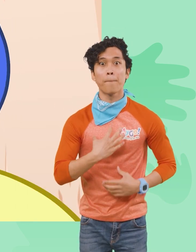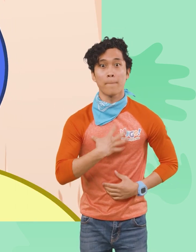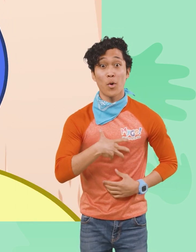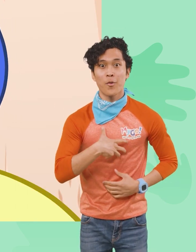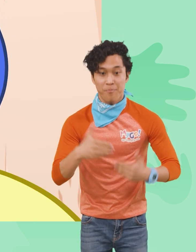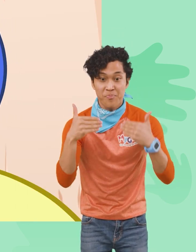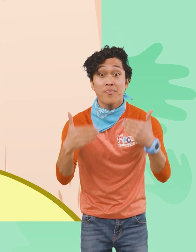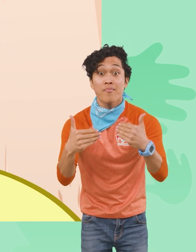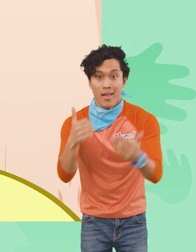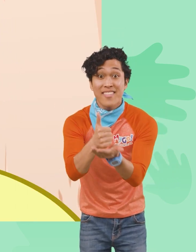let's help him out!